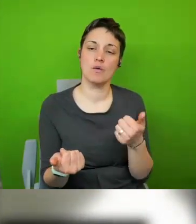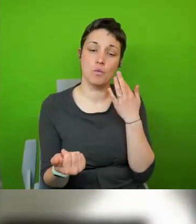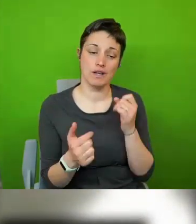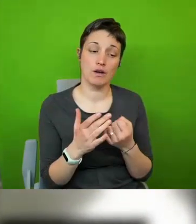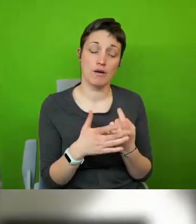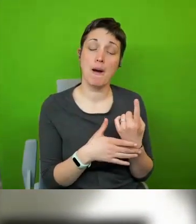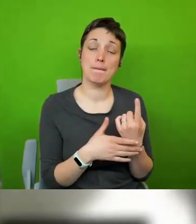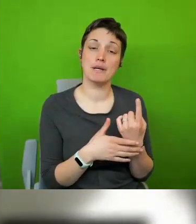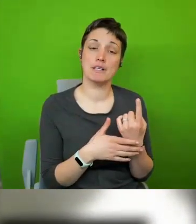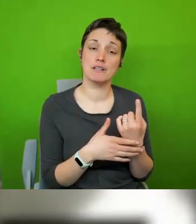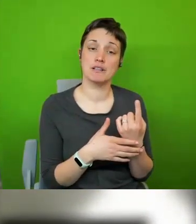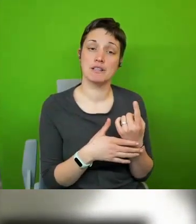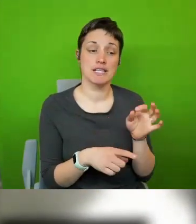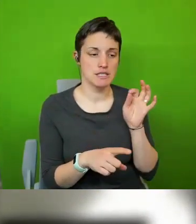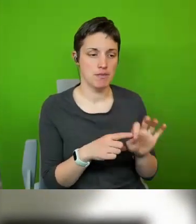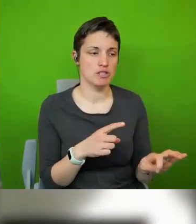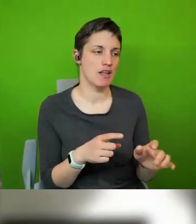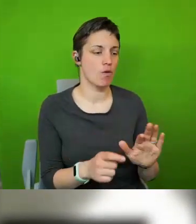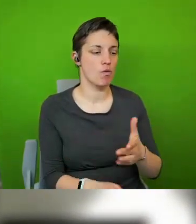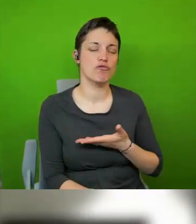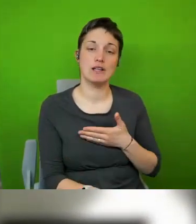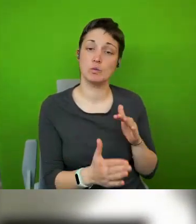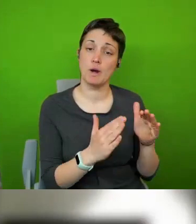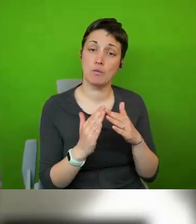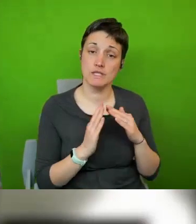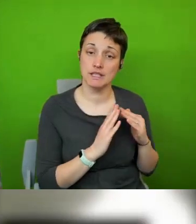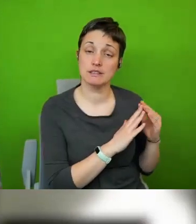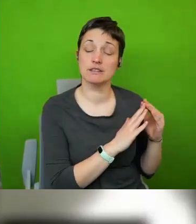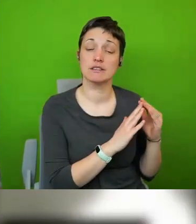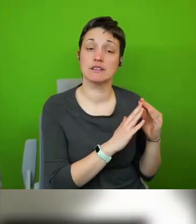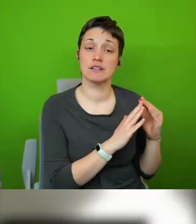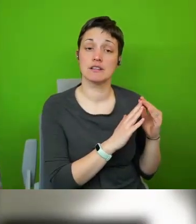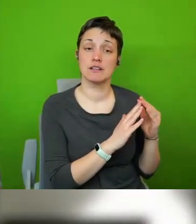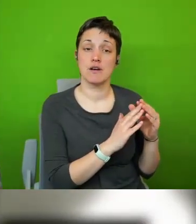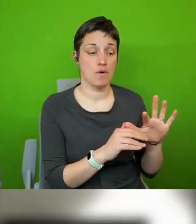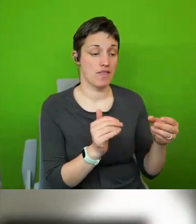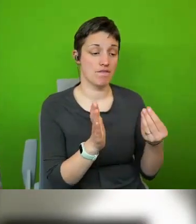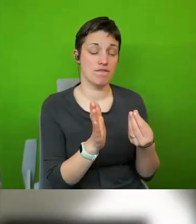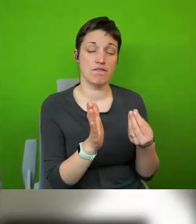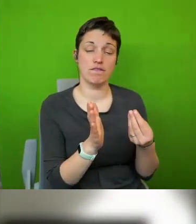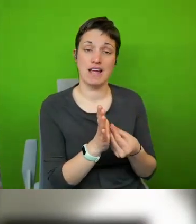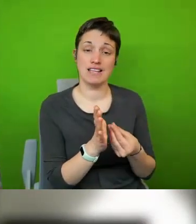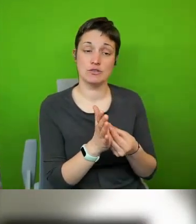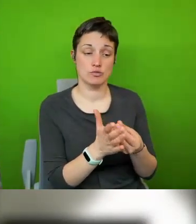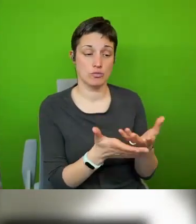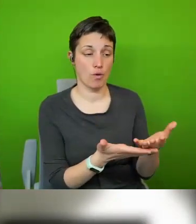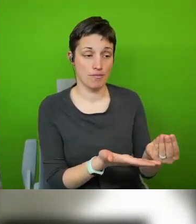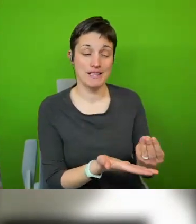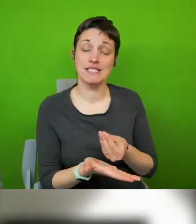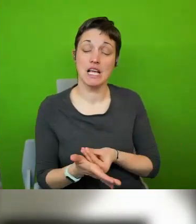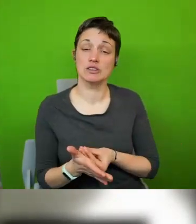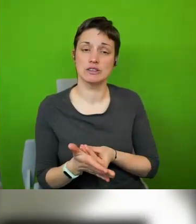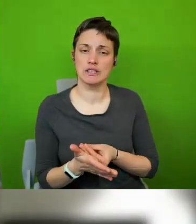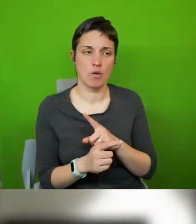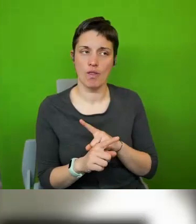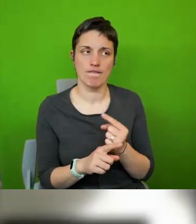i mean particularly in the right to housing and in other places in which uh financial compensation is perhaps not the first the first